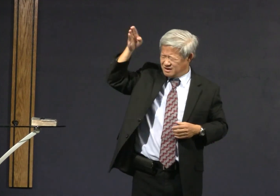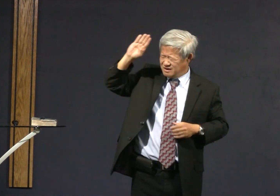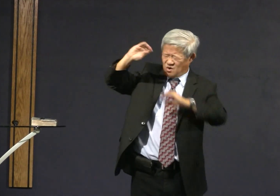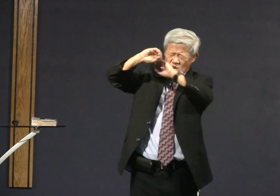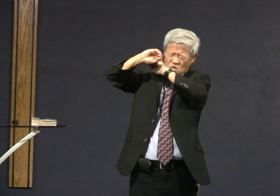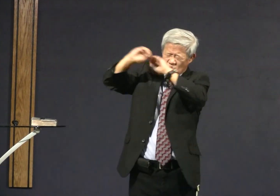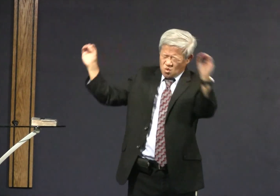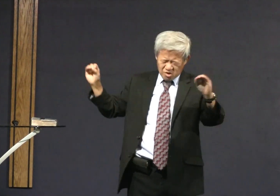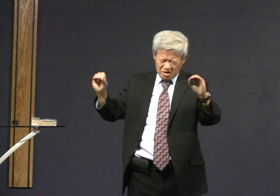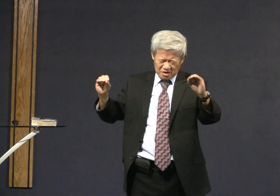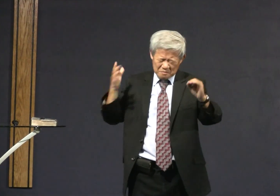If God